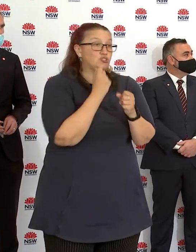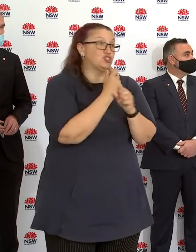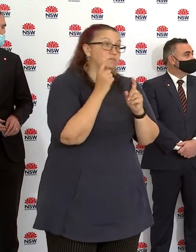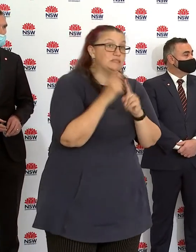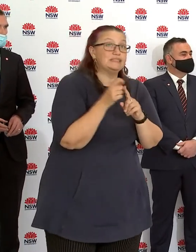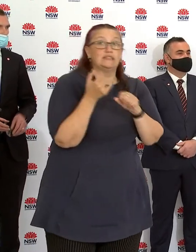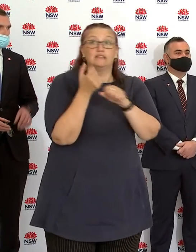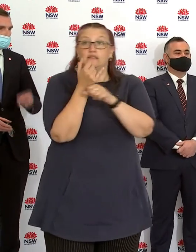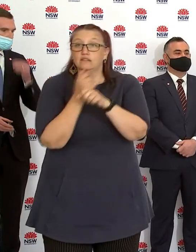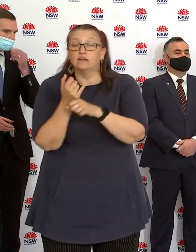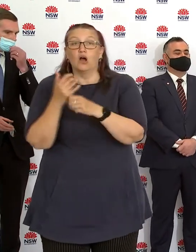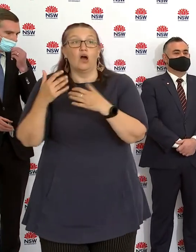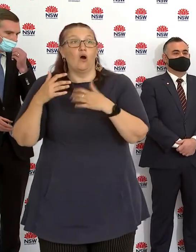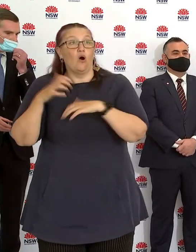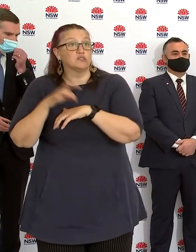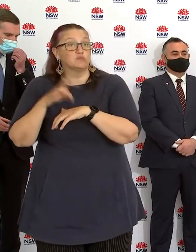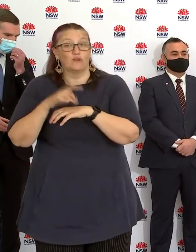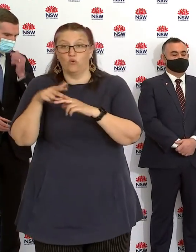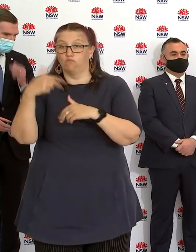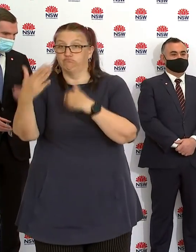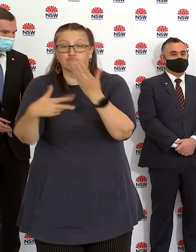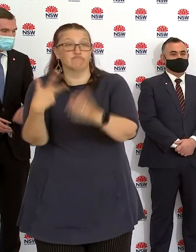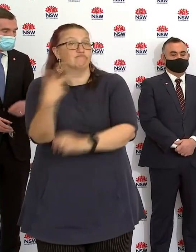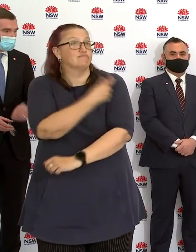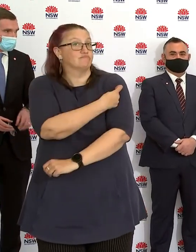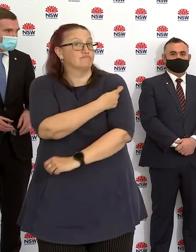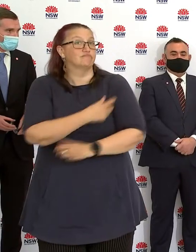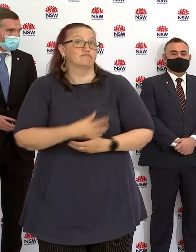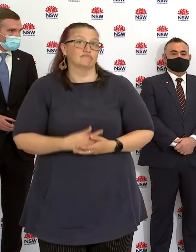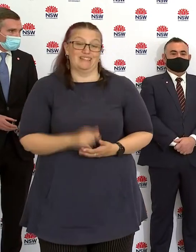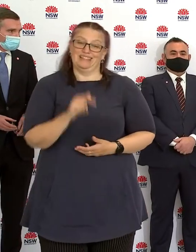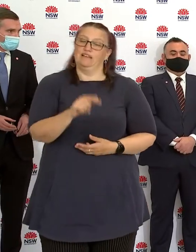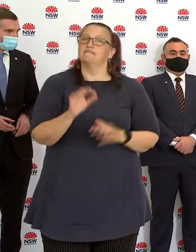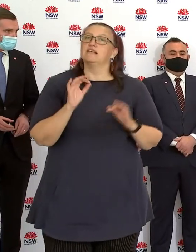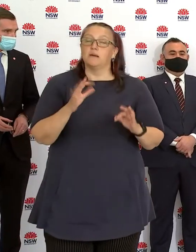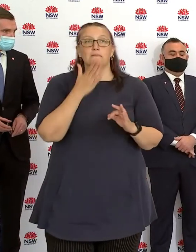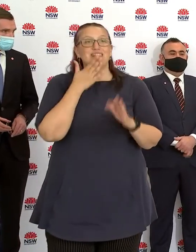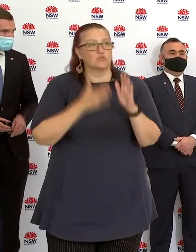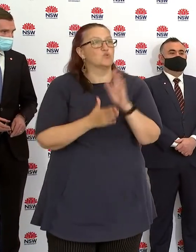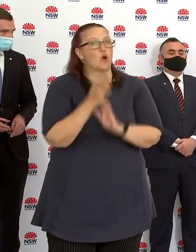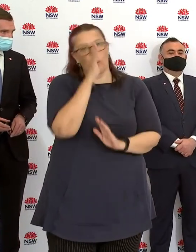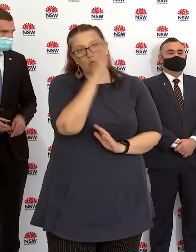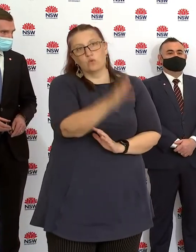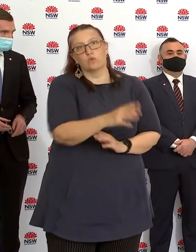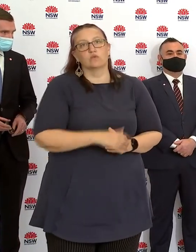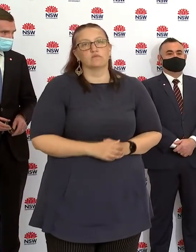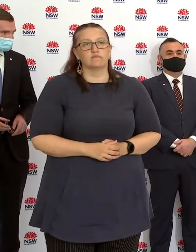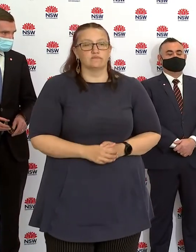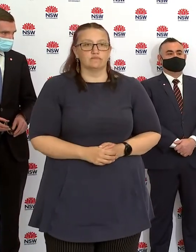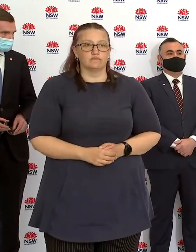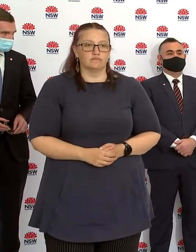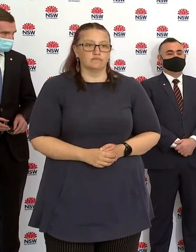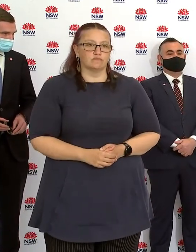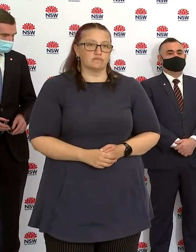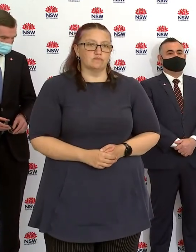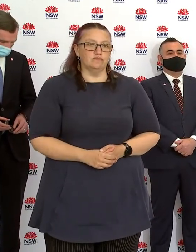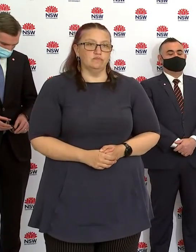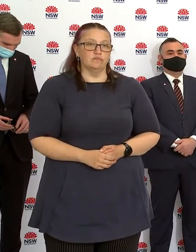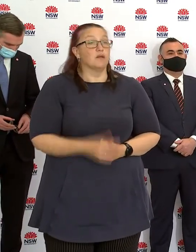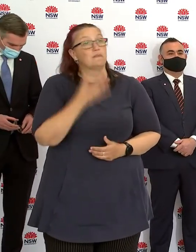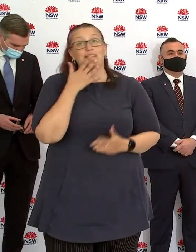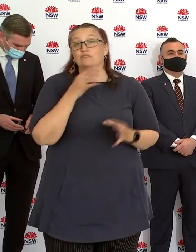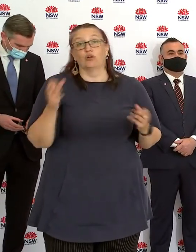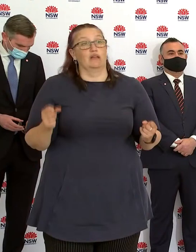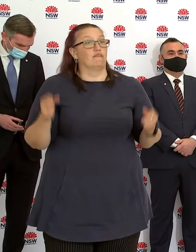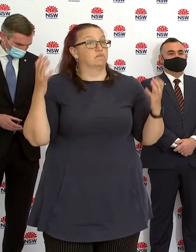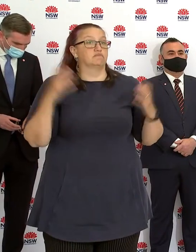pharmacies. So my key message is, we need to hold the course. We all have a part to play